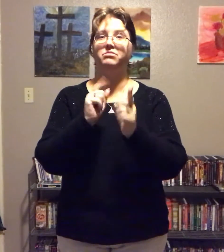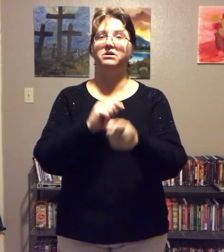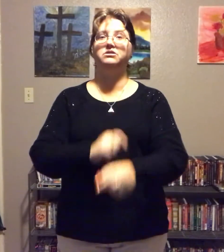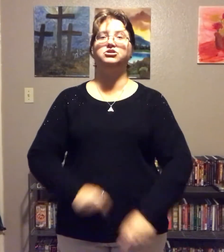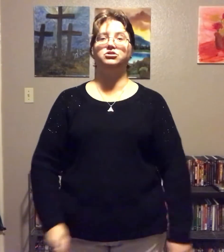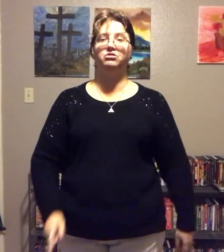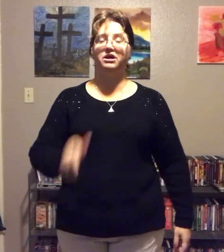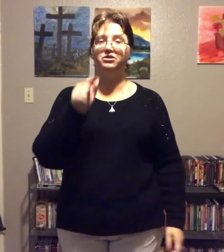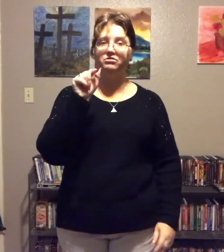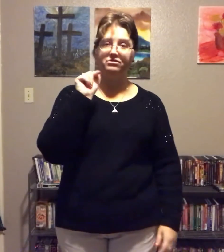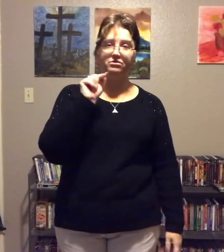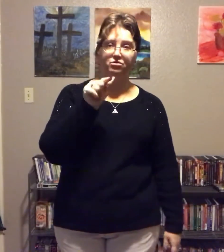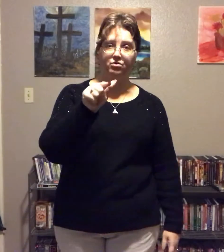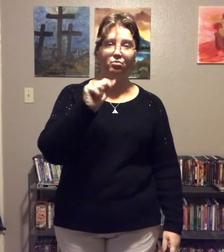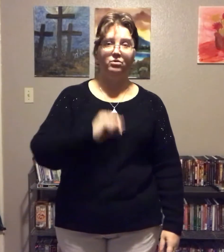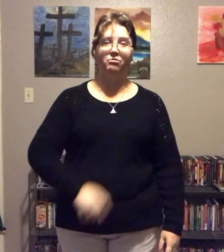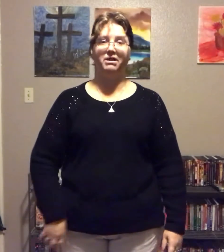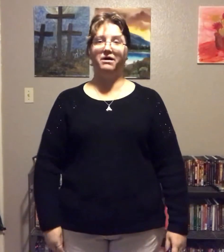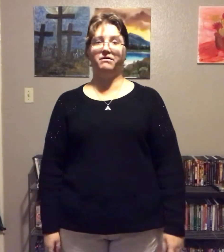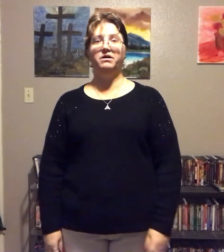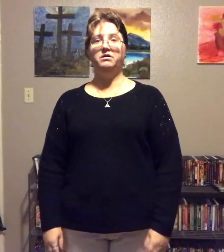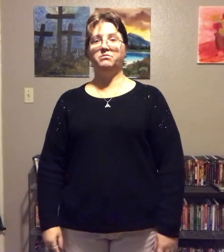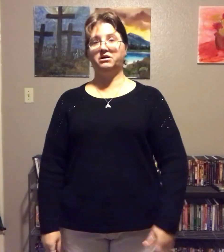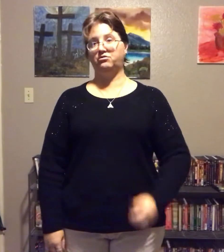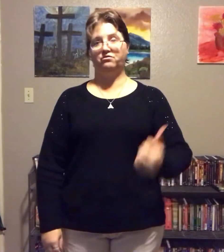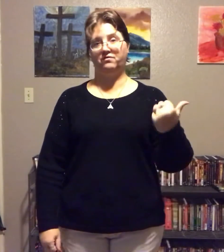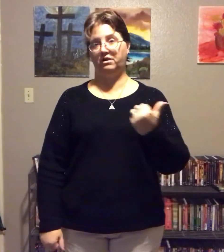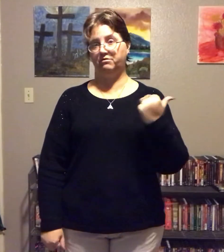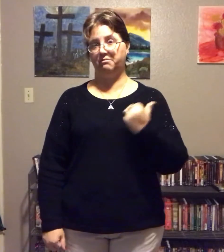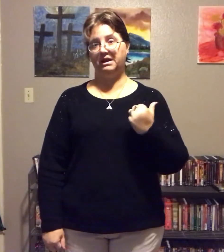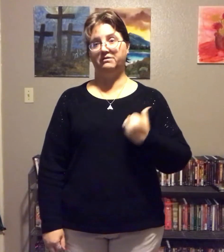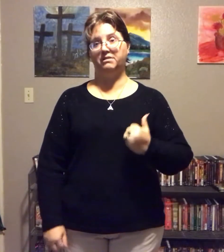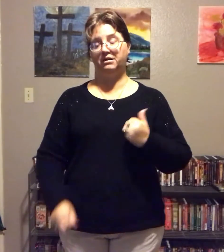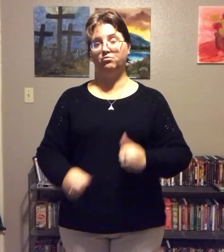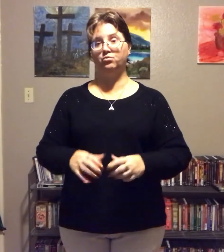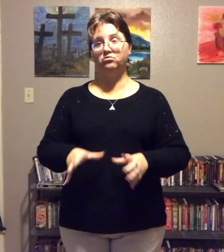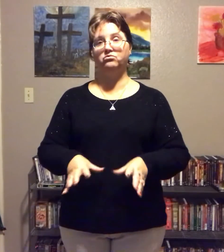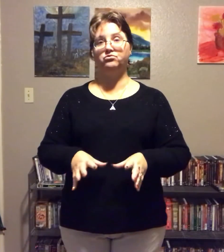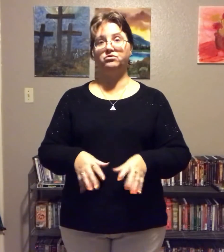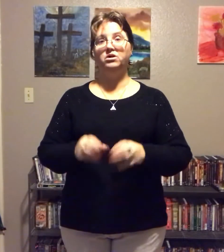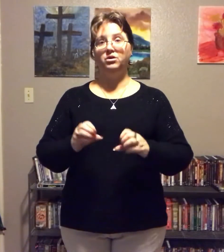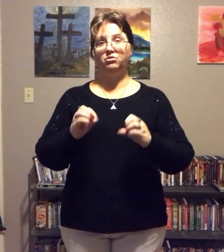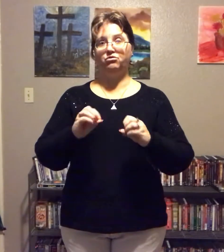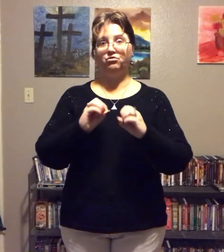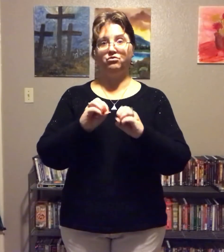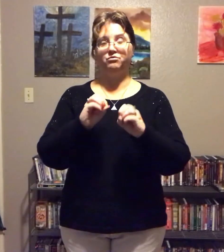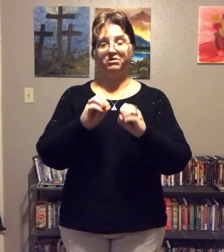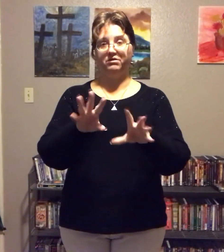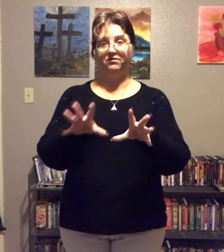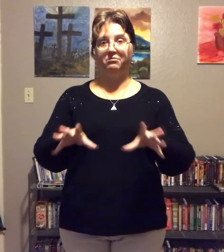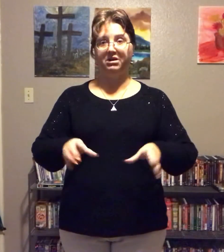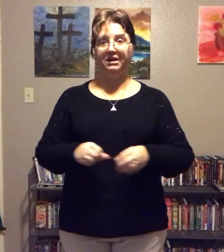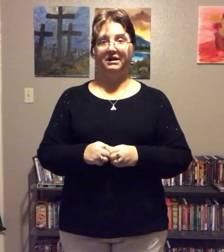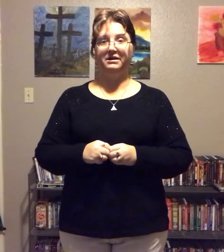binge. You've got to do this on your own real power. Because you're following man-made rules with your specific plan.